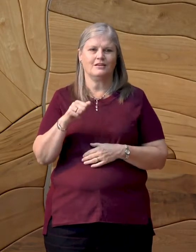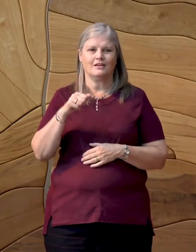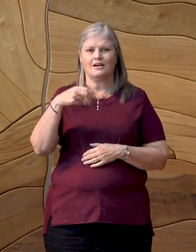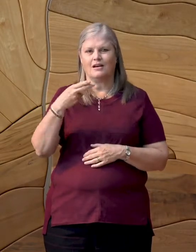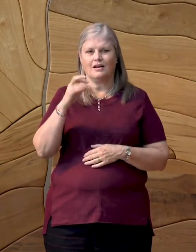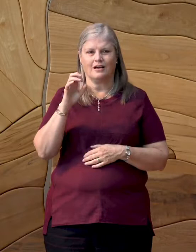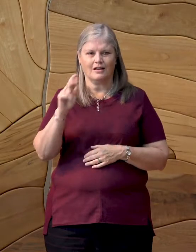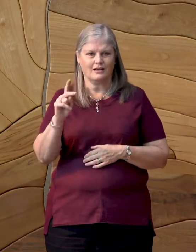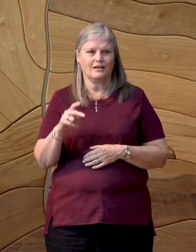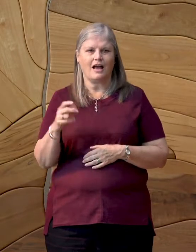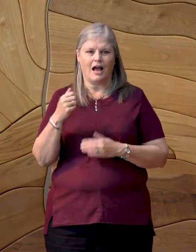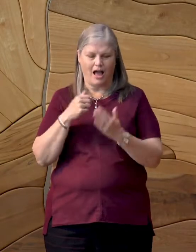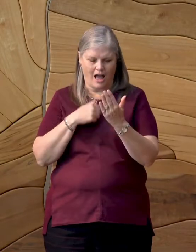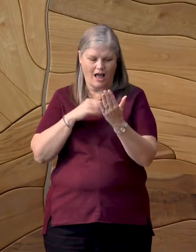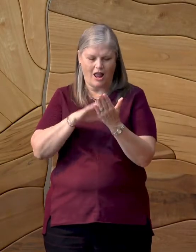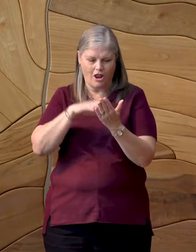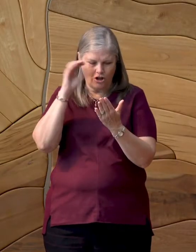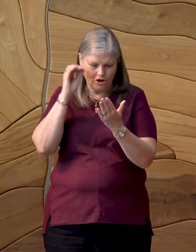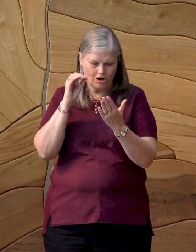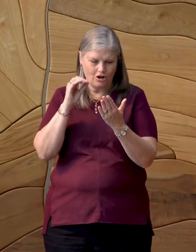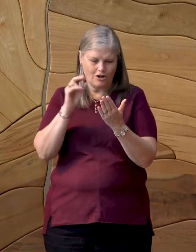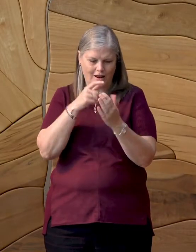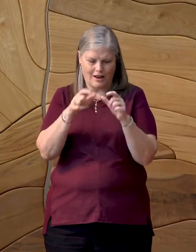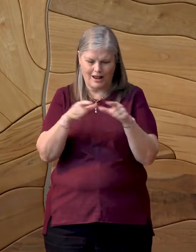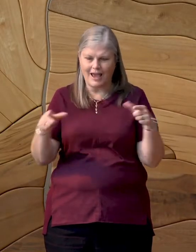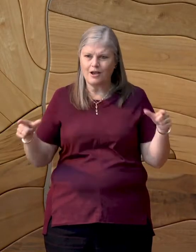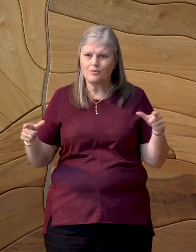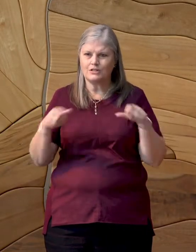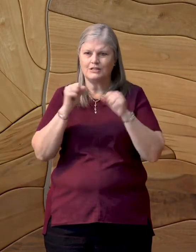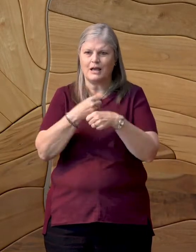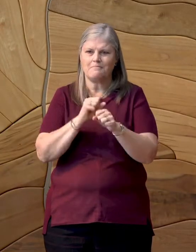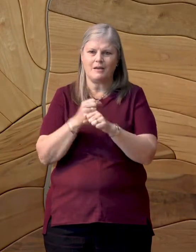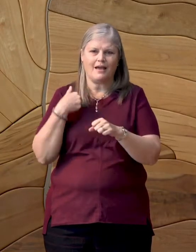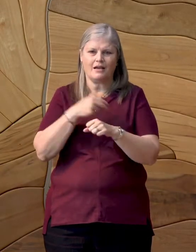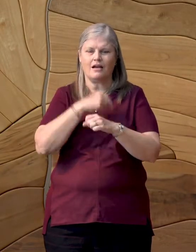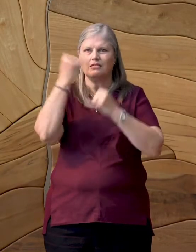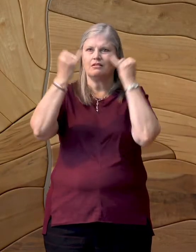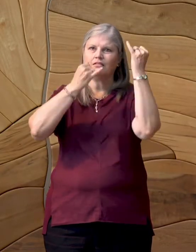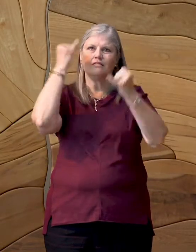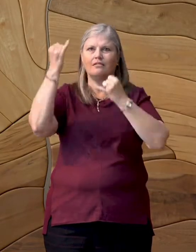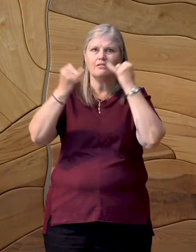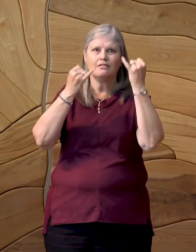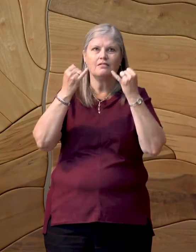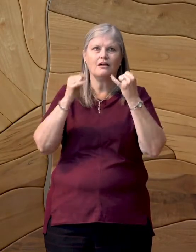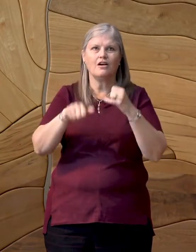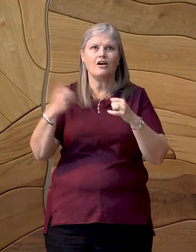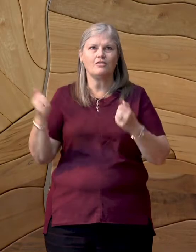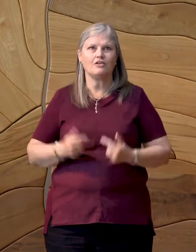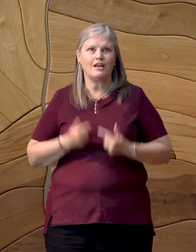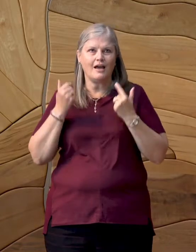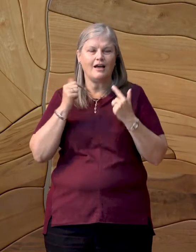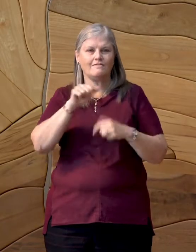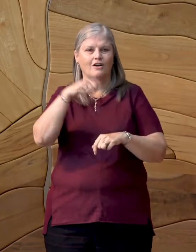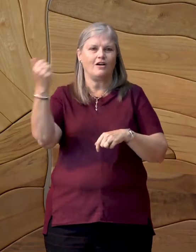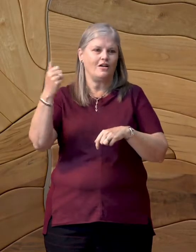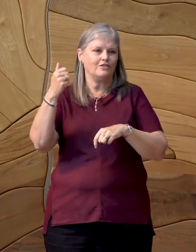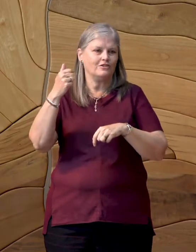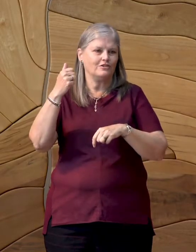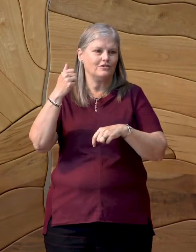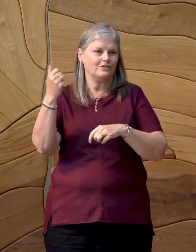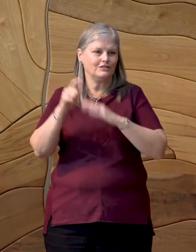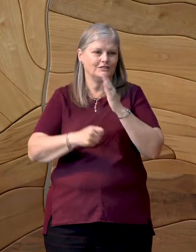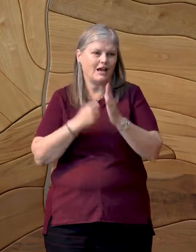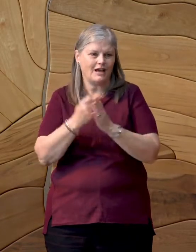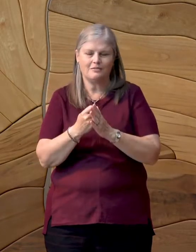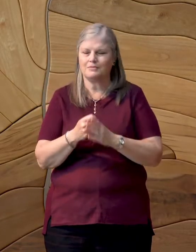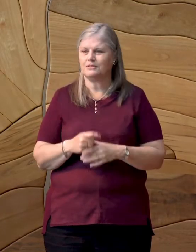artful language can take us on a magic carpet ride into other lives and other times. I